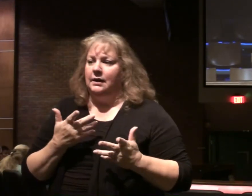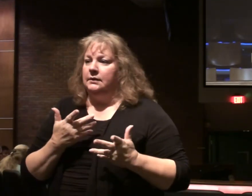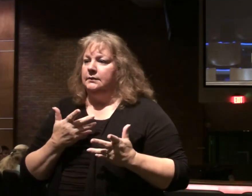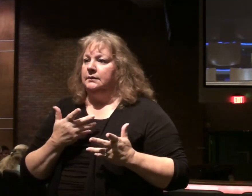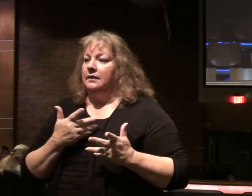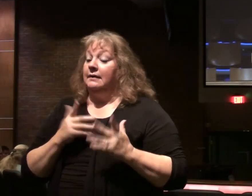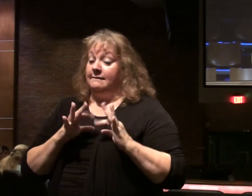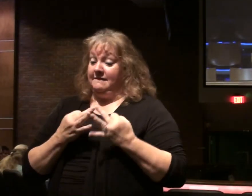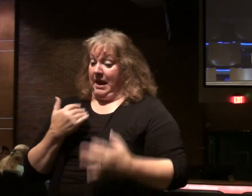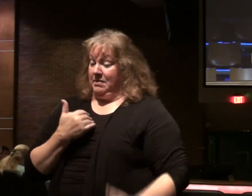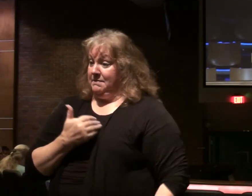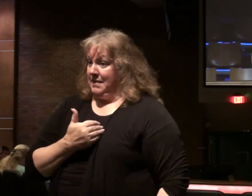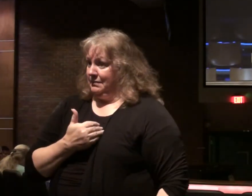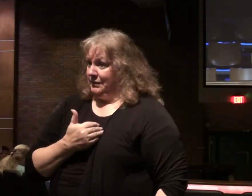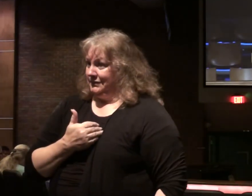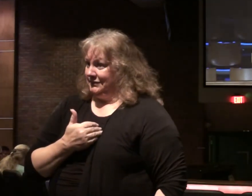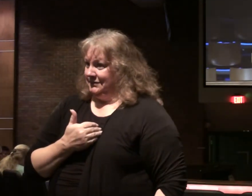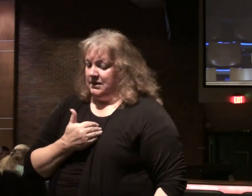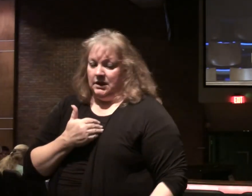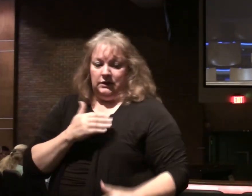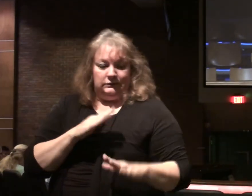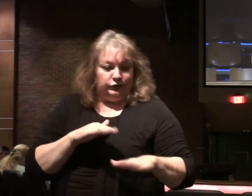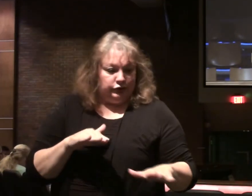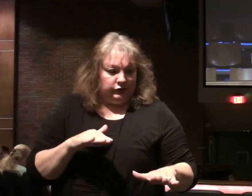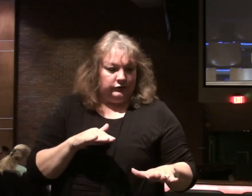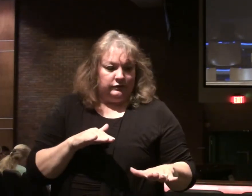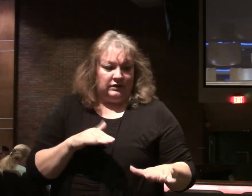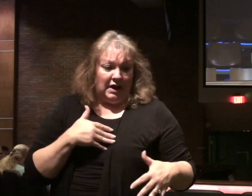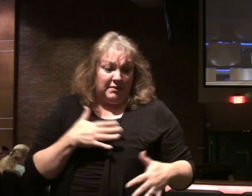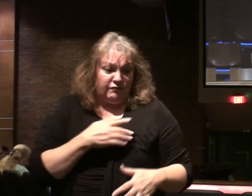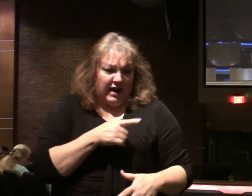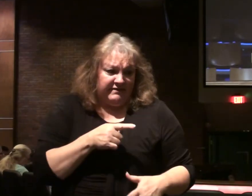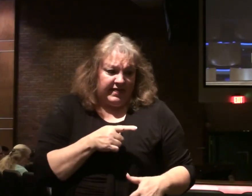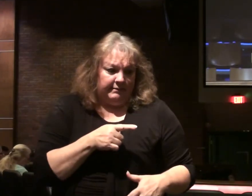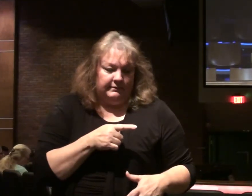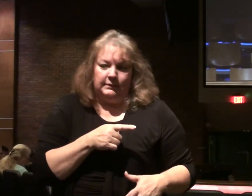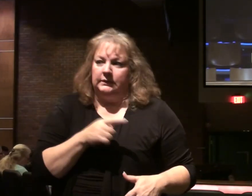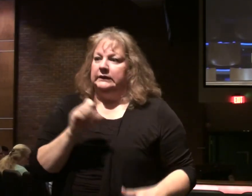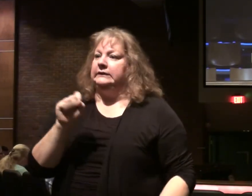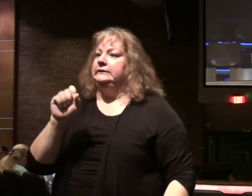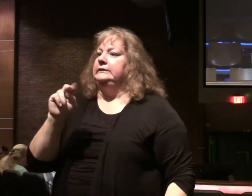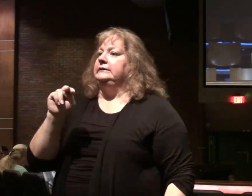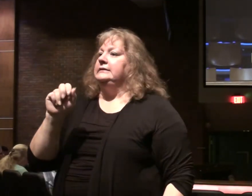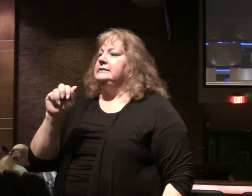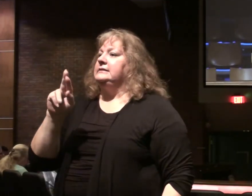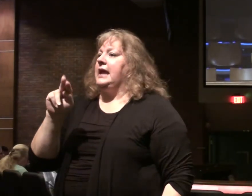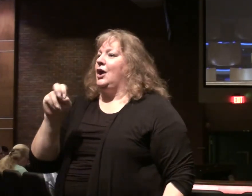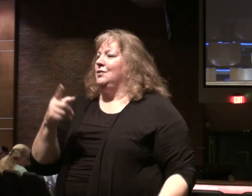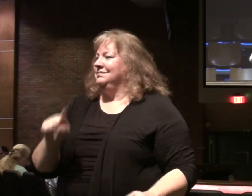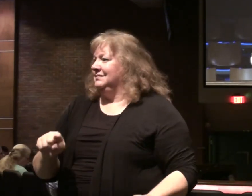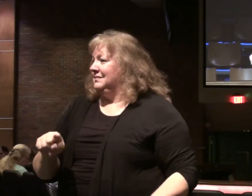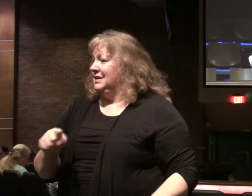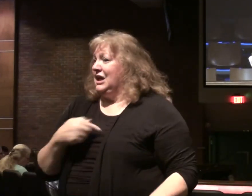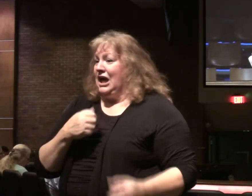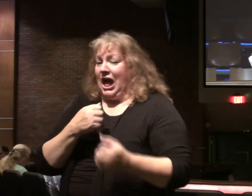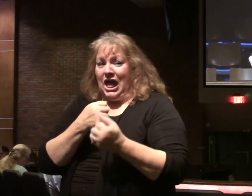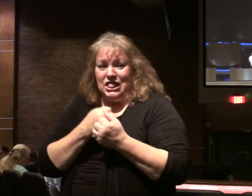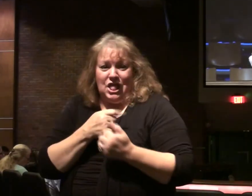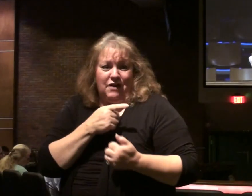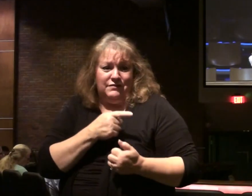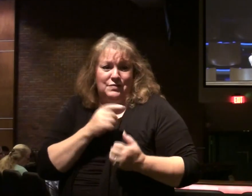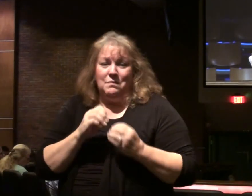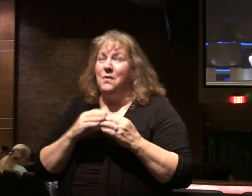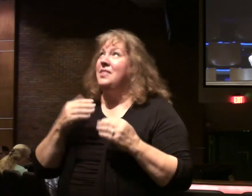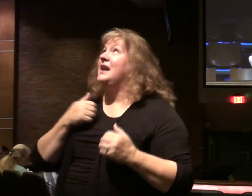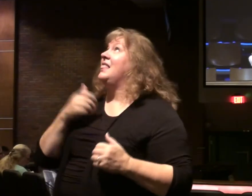especially family members. Those closest to them. The fear of man brings a snare. If fear man more than you fear God. If love man more than you love God.